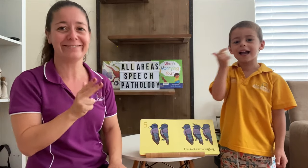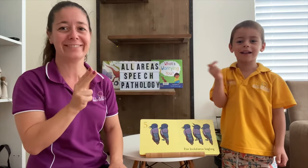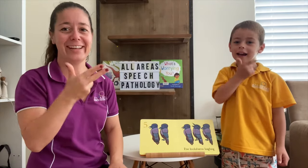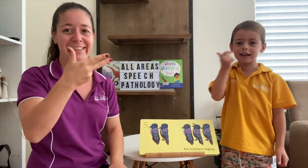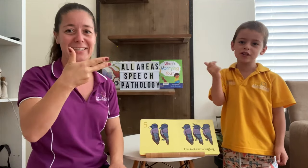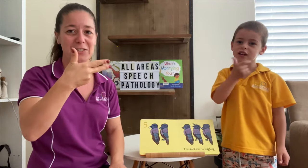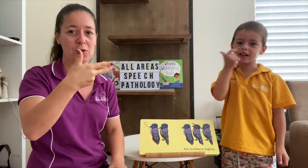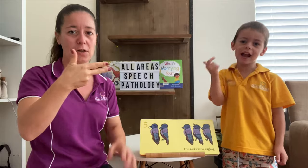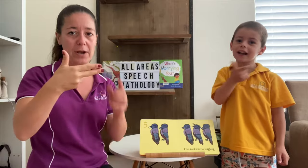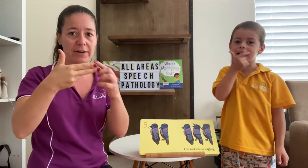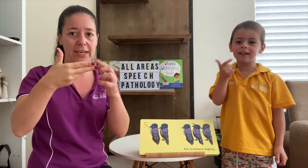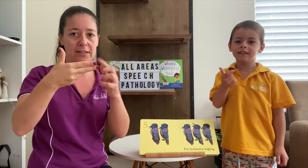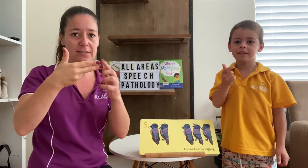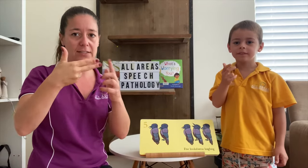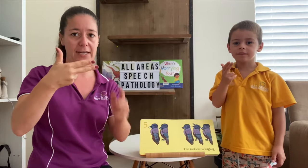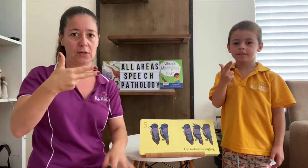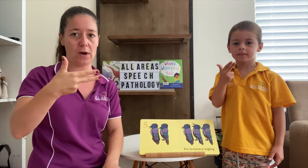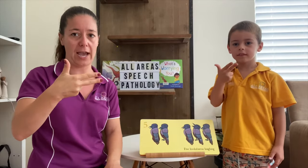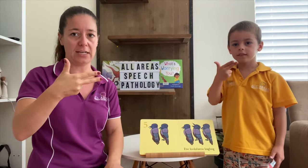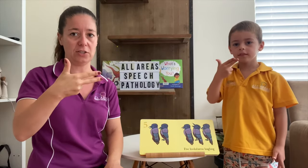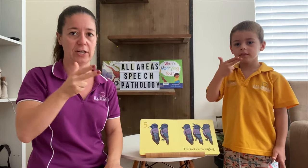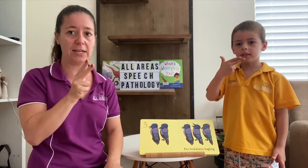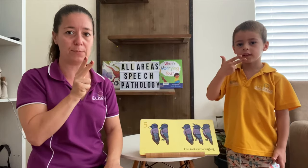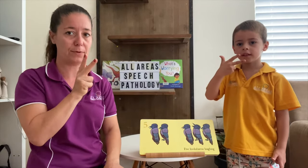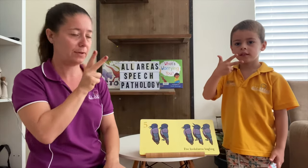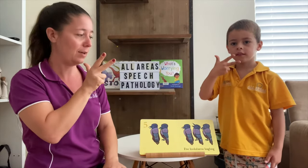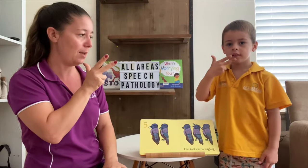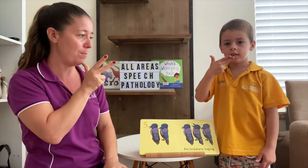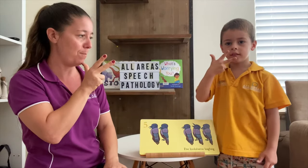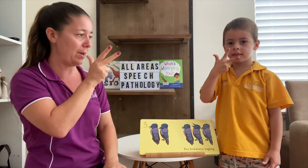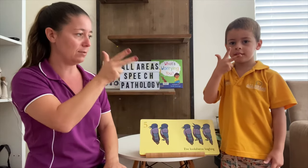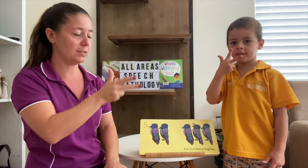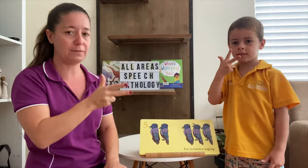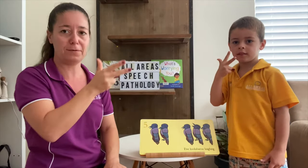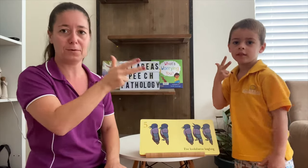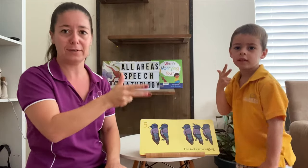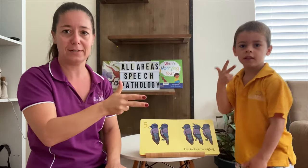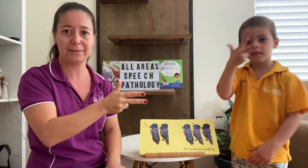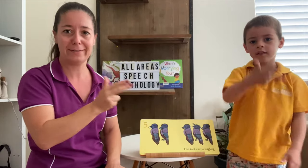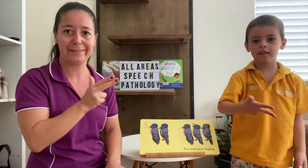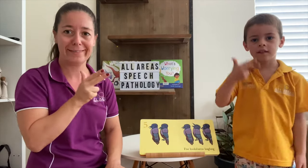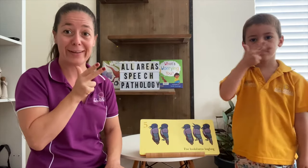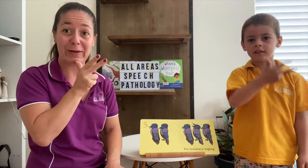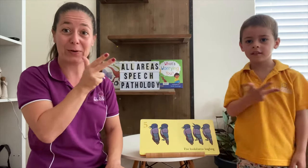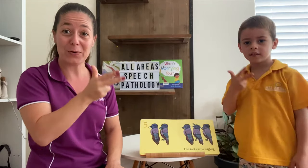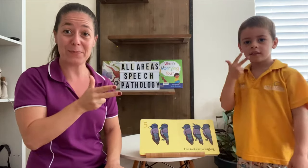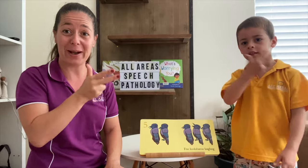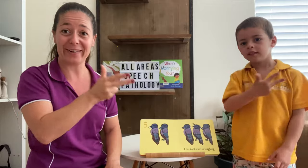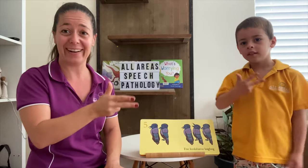Let's do kookaburra again. So take your H shape and bounce it forward. Kookaburra.